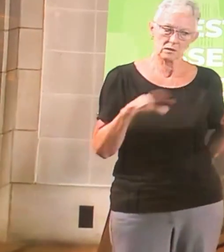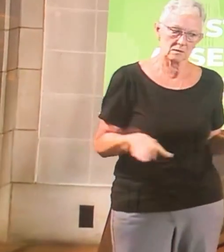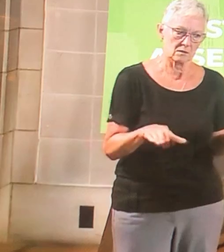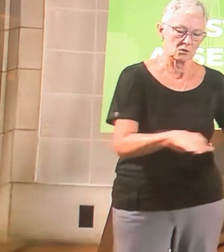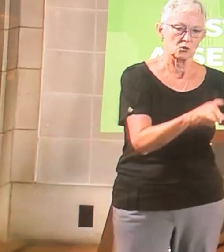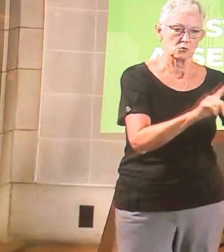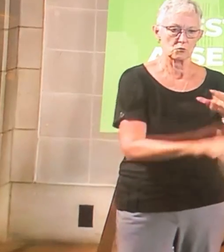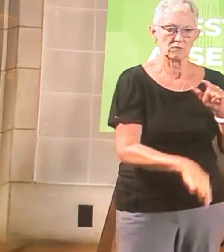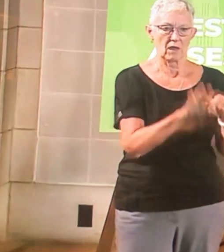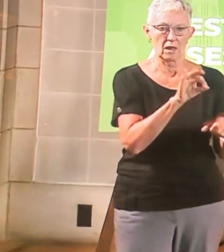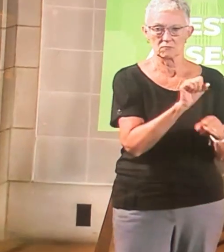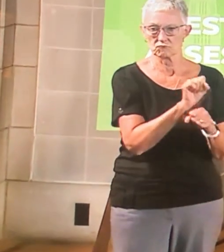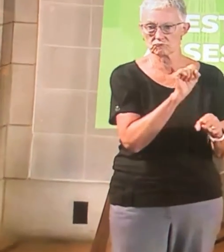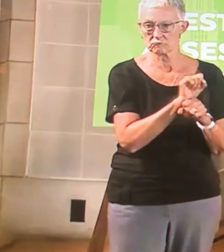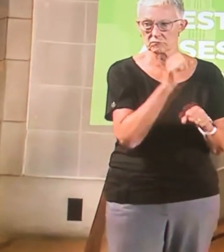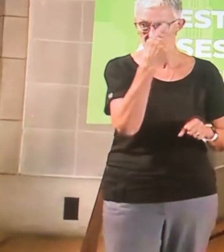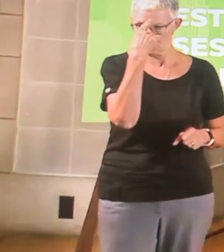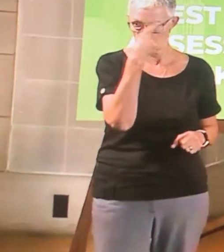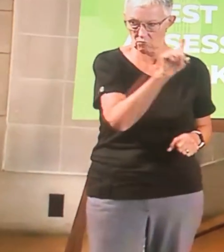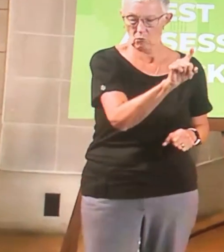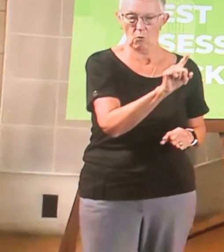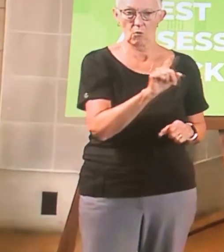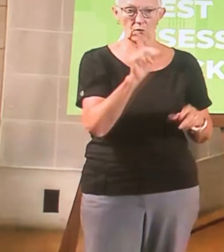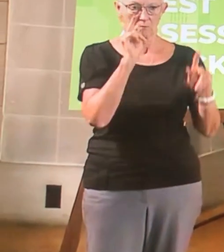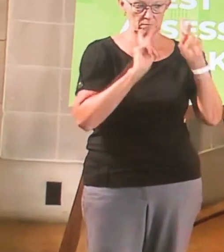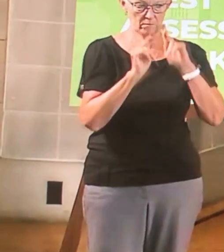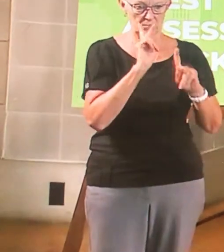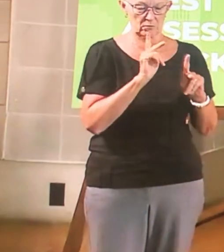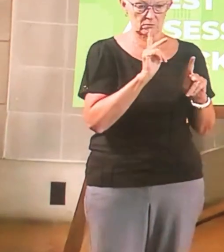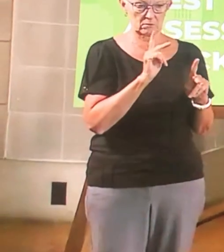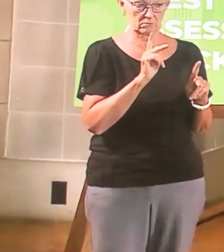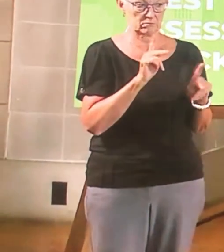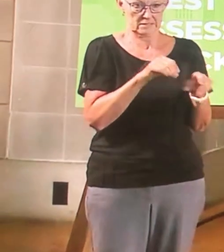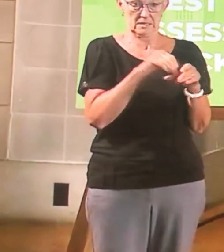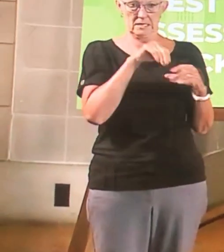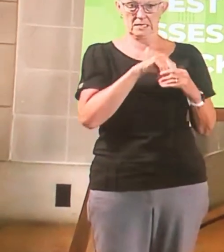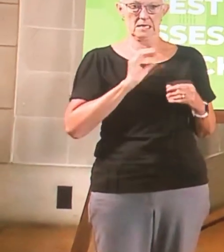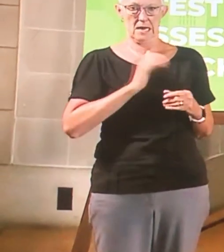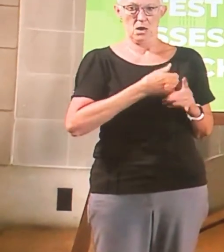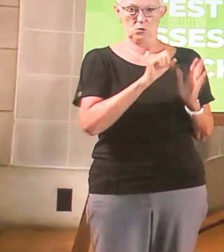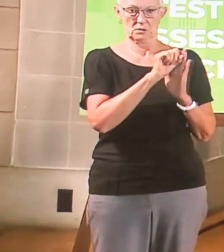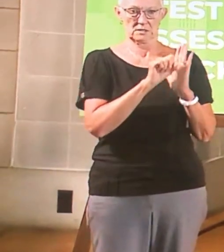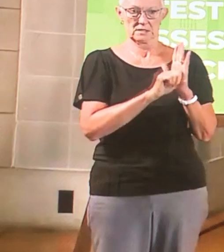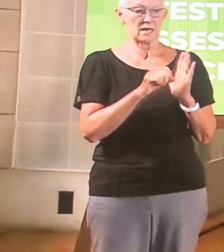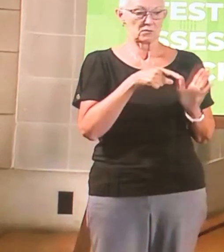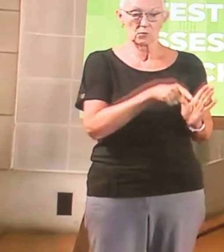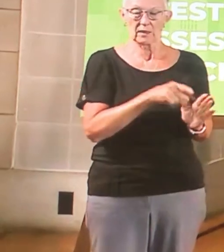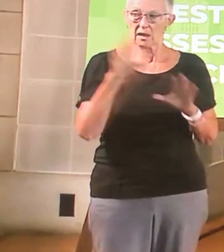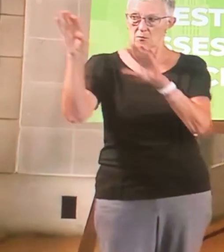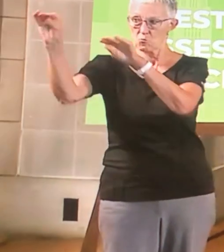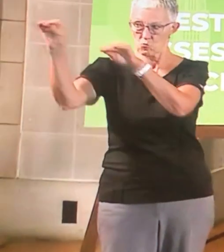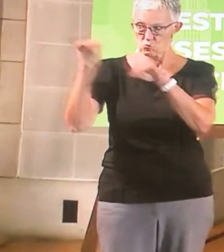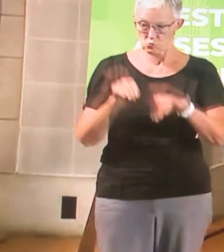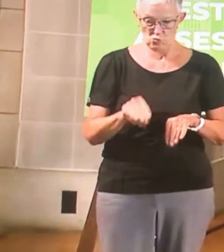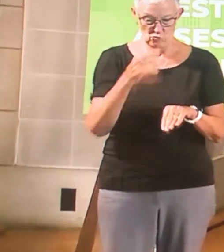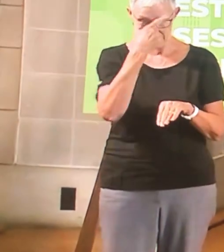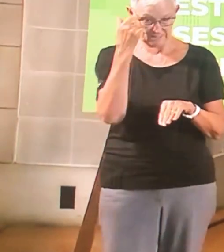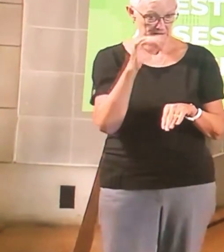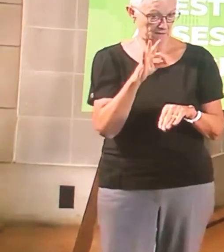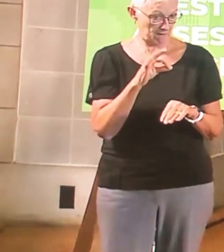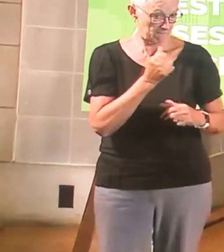example we extend them the same hiring preferences here at the state that we do for our veterans. We've made it easier to get licensing